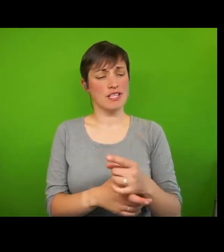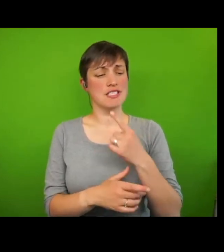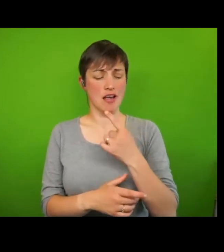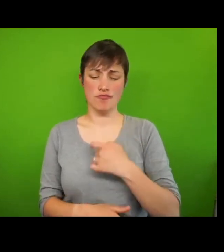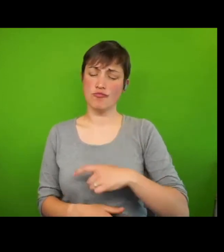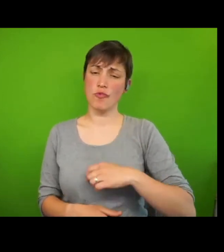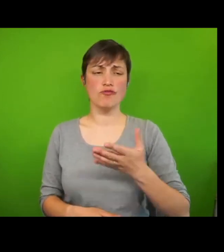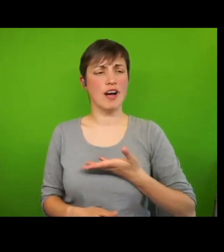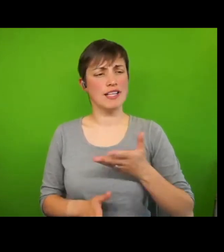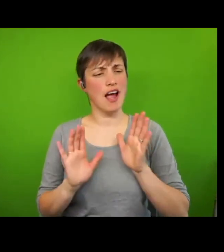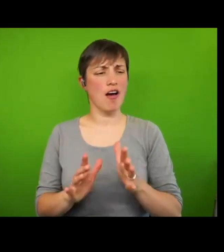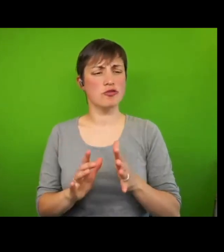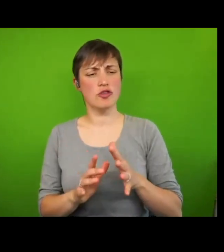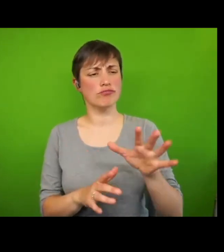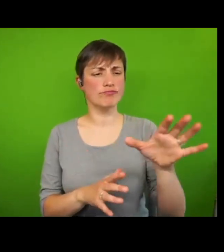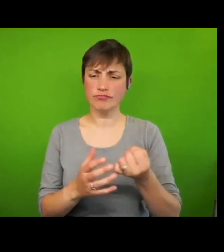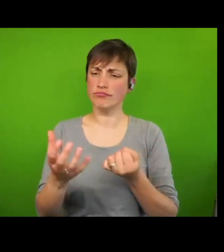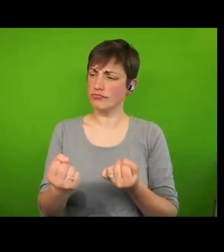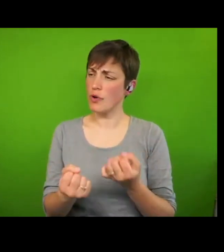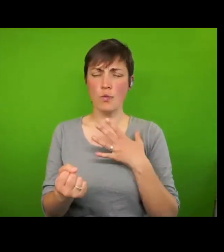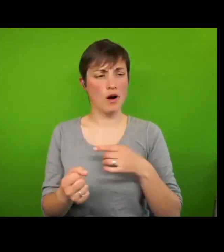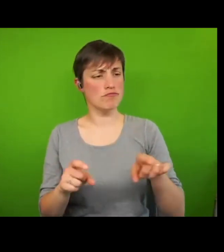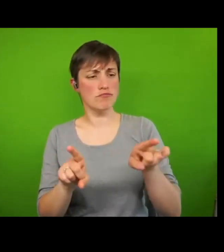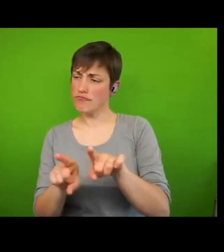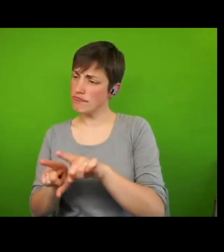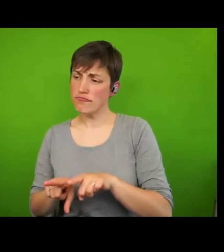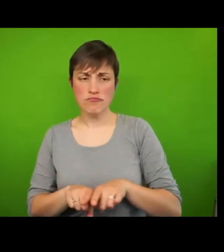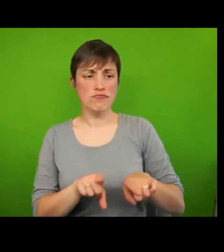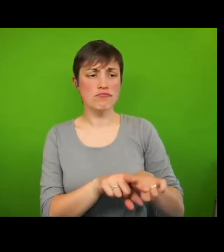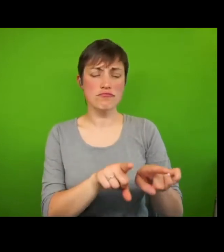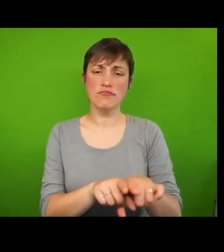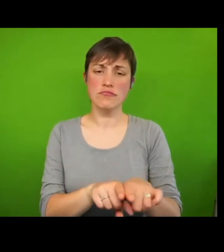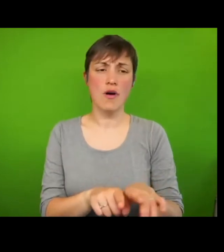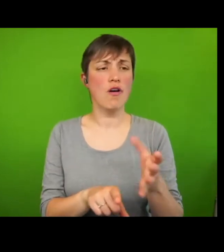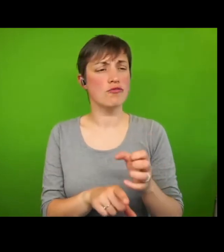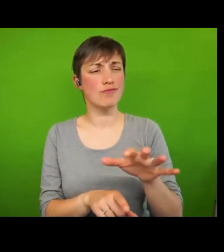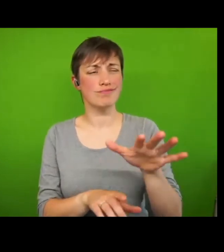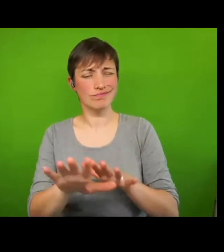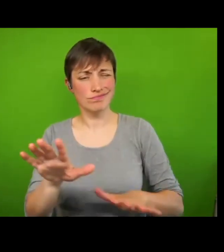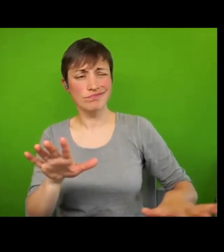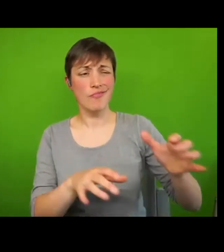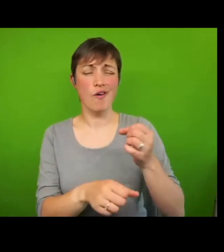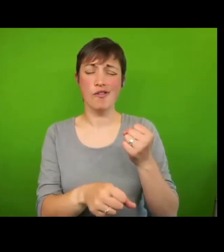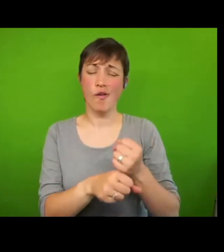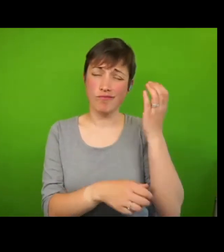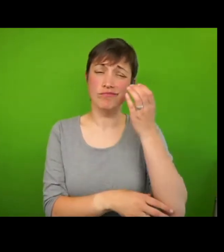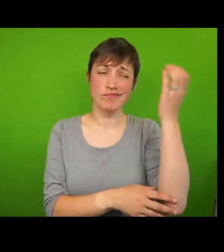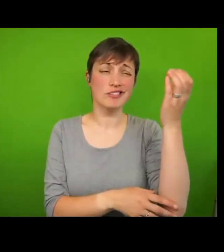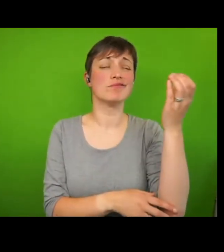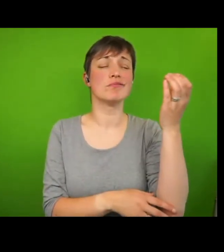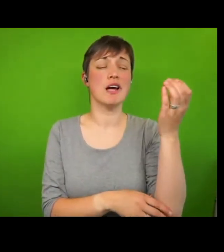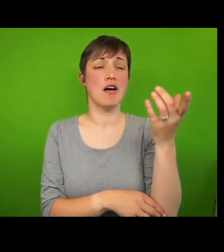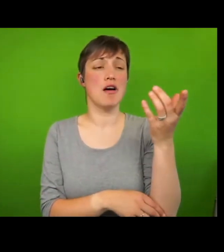poverty as legitimate claimants of entitlements from an accountable state rather than as recipients of straight